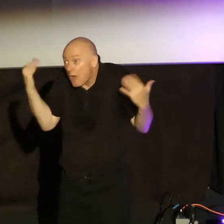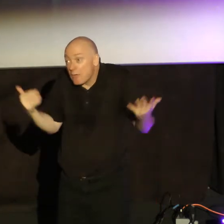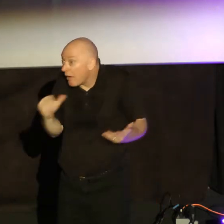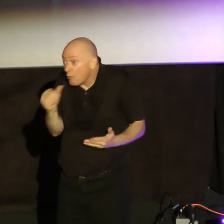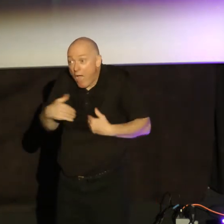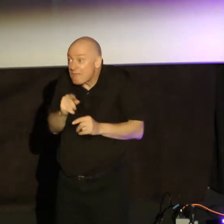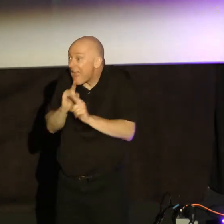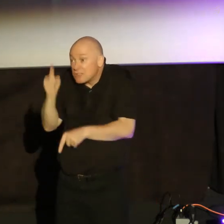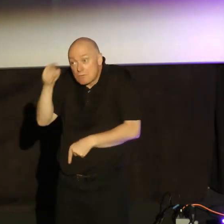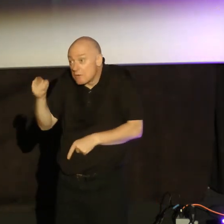for you.